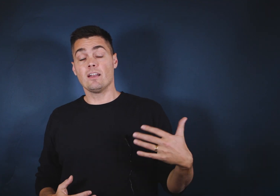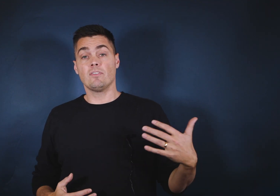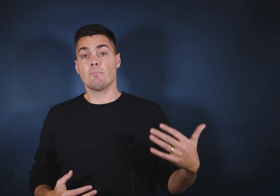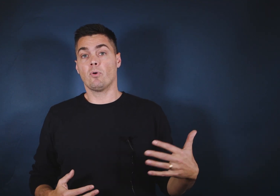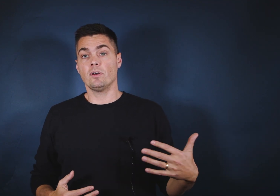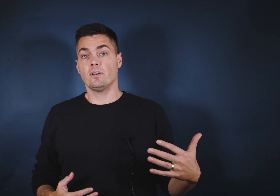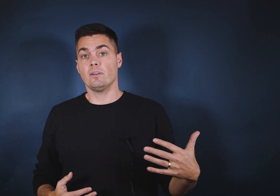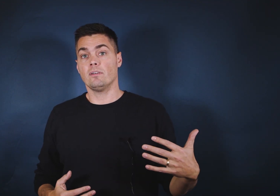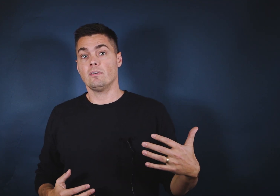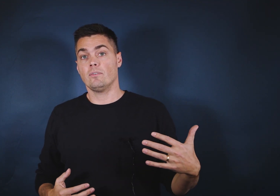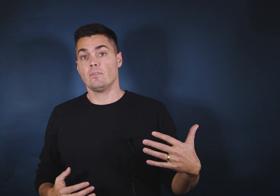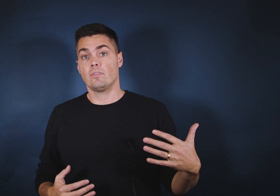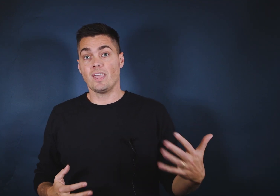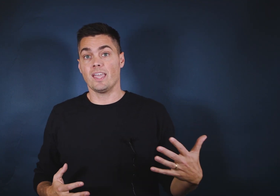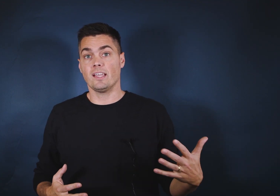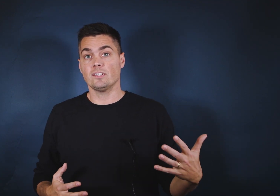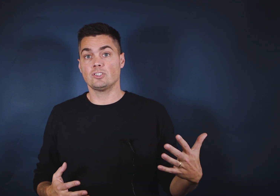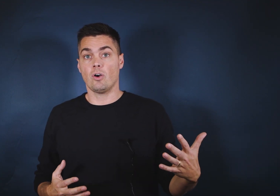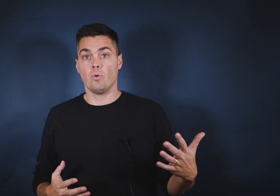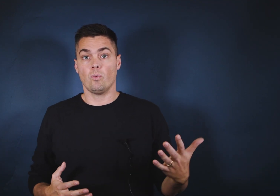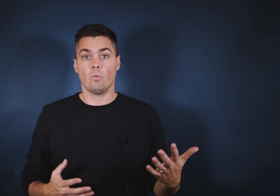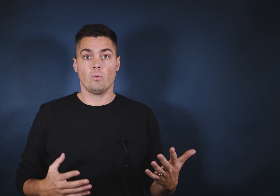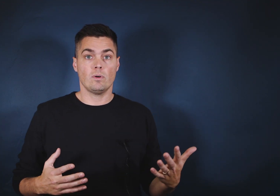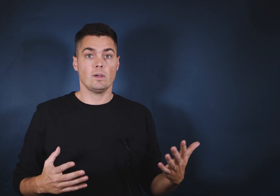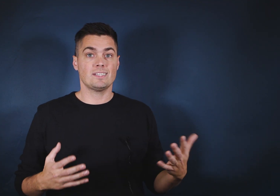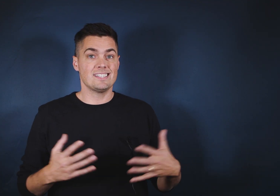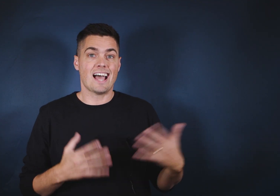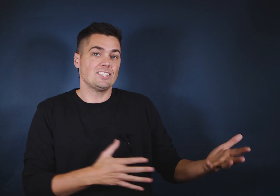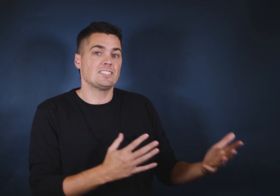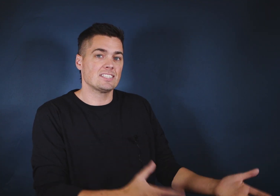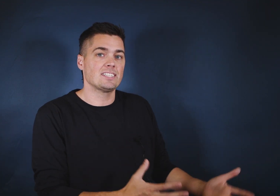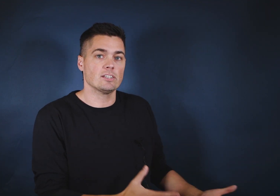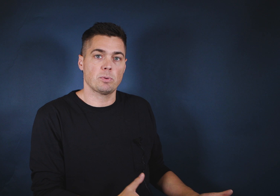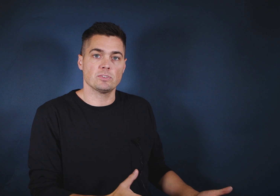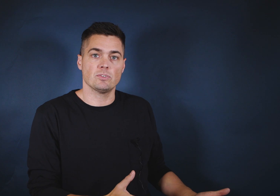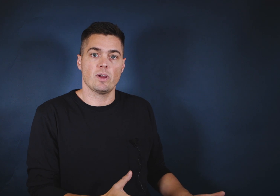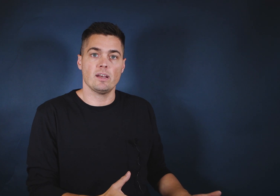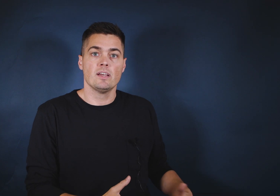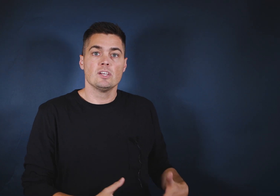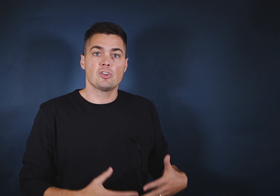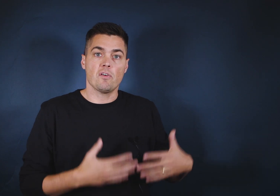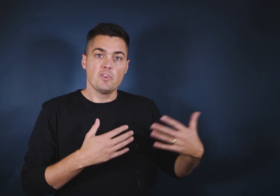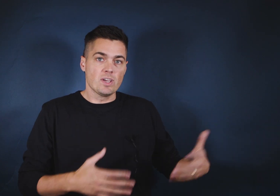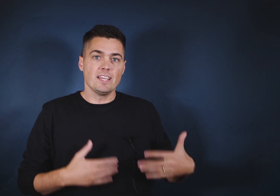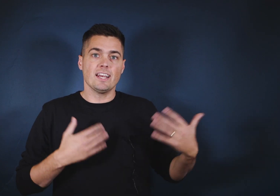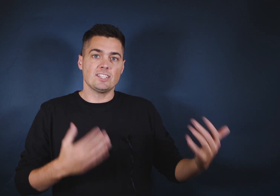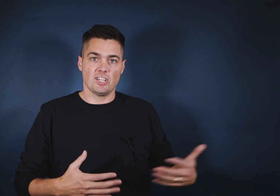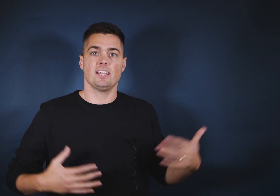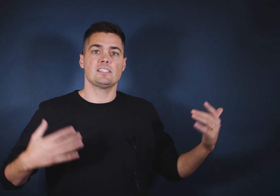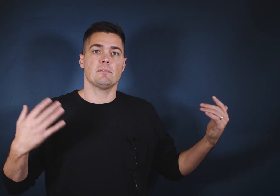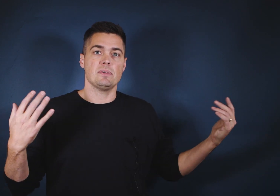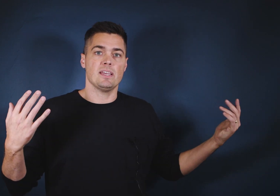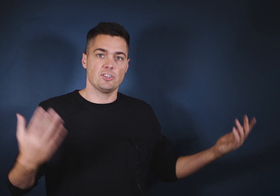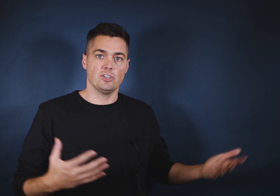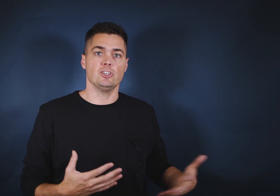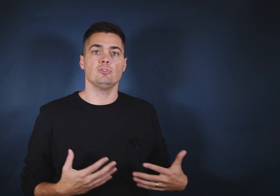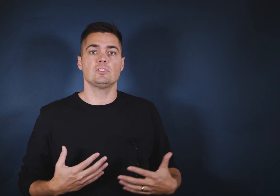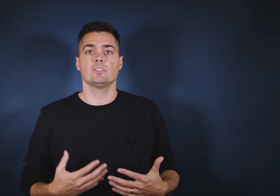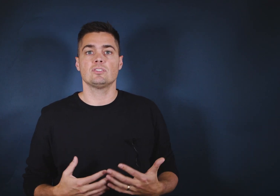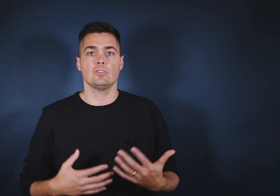of an important thing. So it's not just the salesperson, right? So if you can get a chance to be introduced to